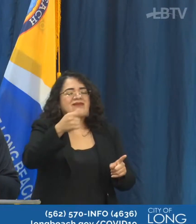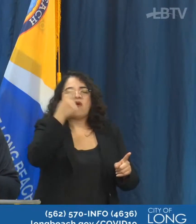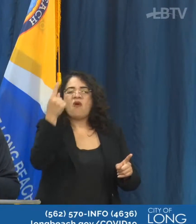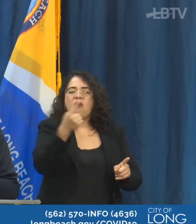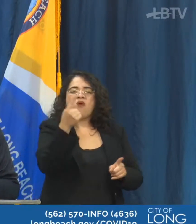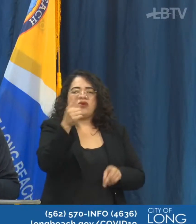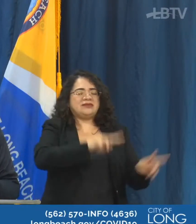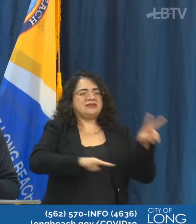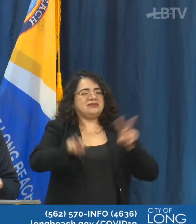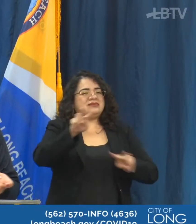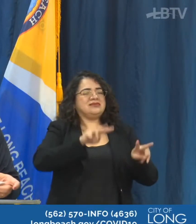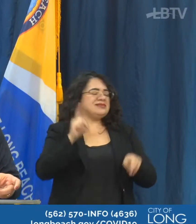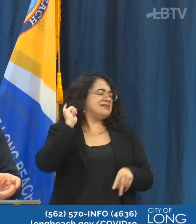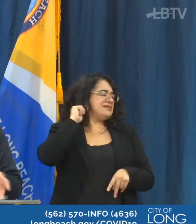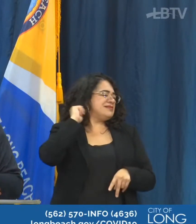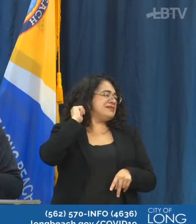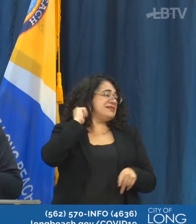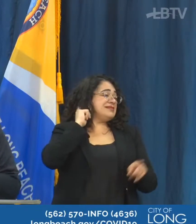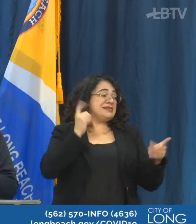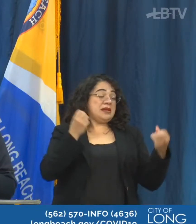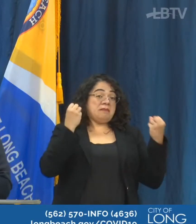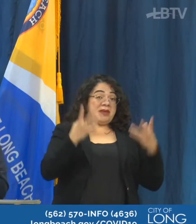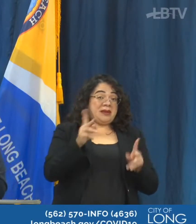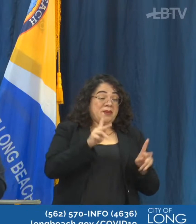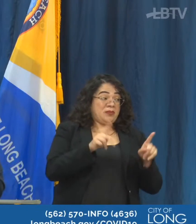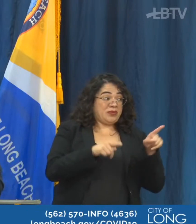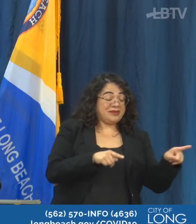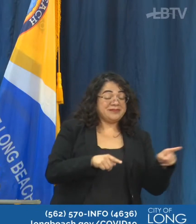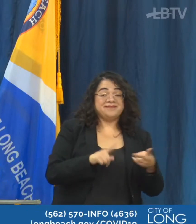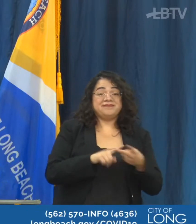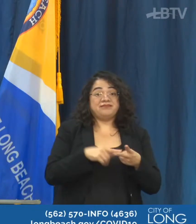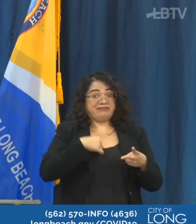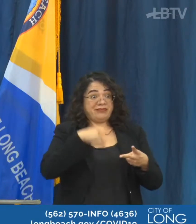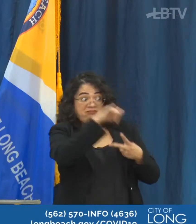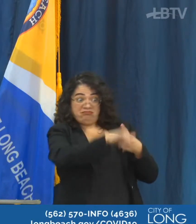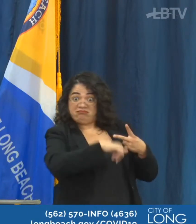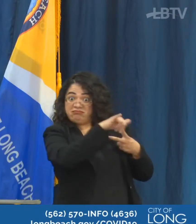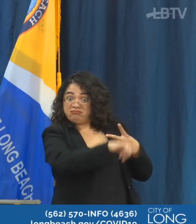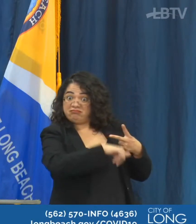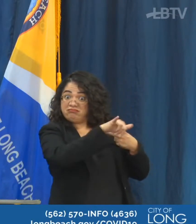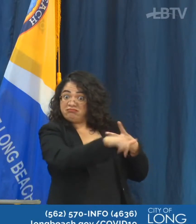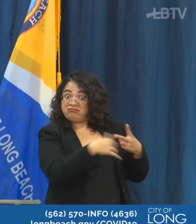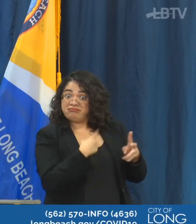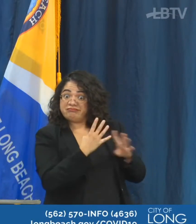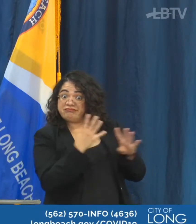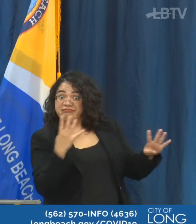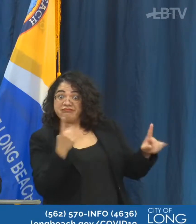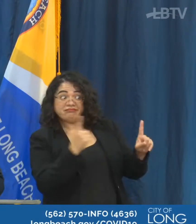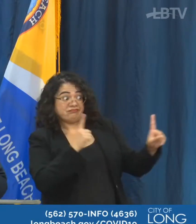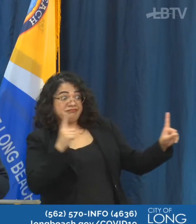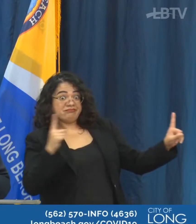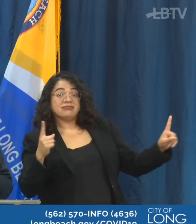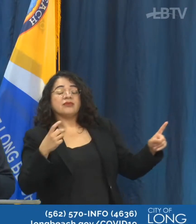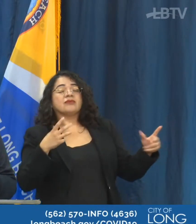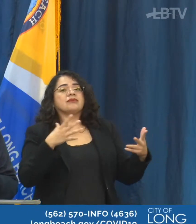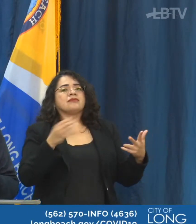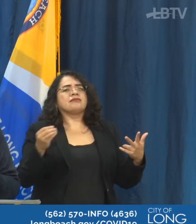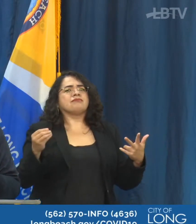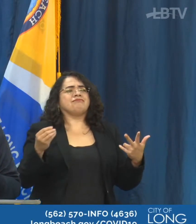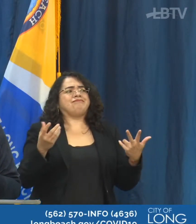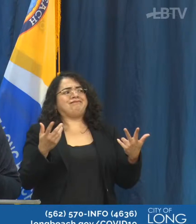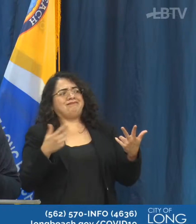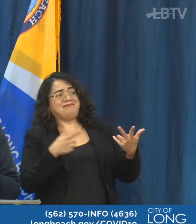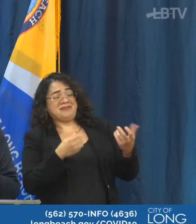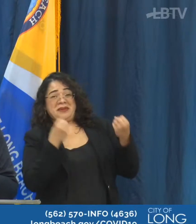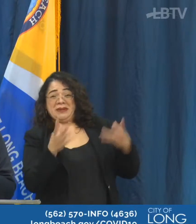manera queremos asegurarnos que ustedes tengan toda la información y si todavía necesitan más información sobre los negocios y